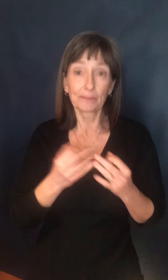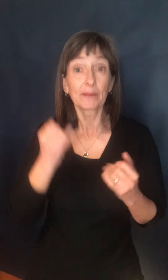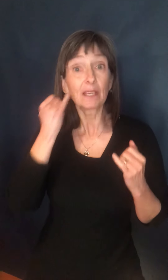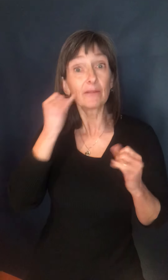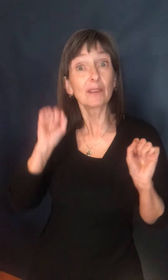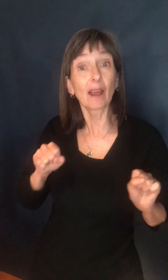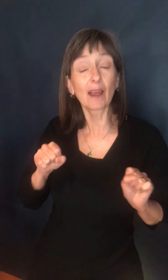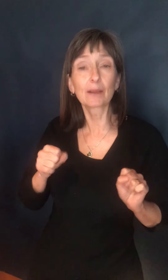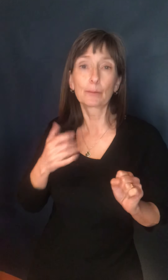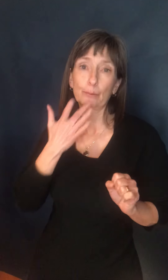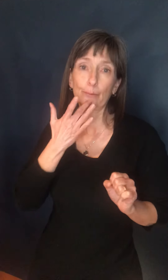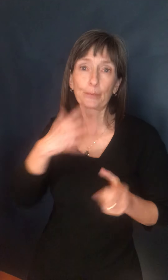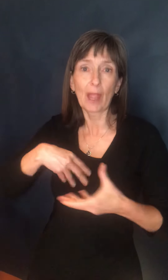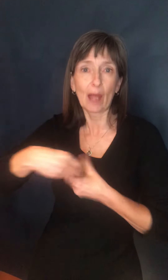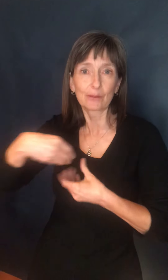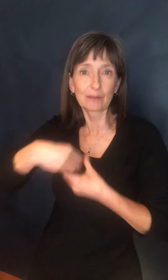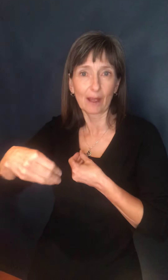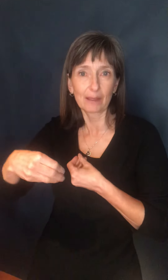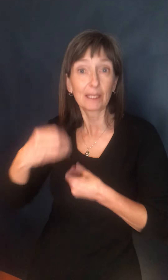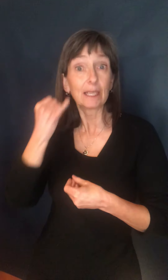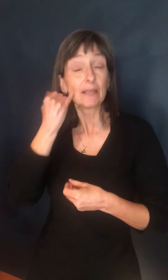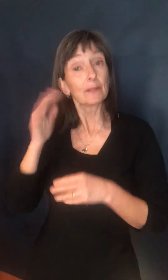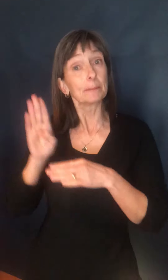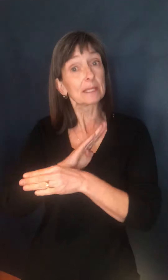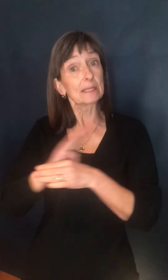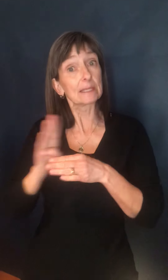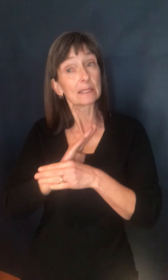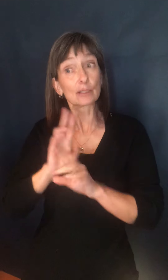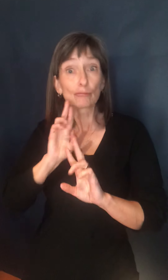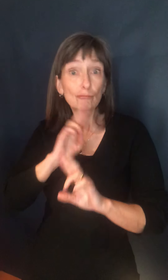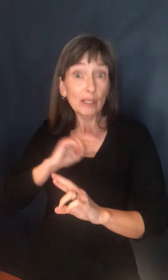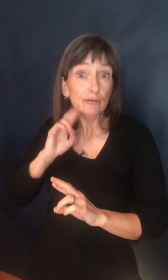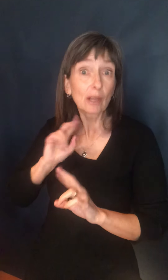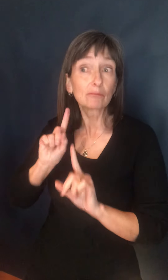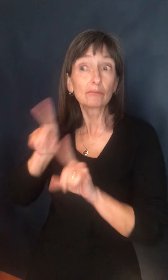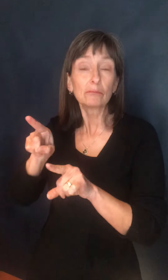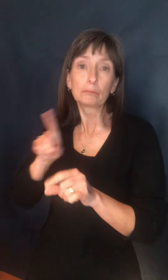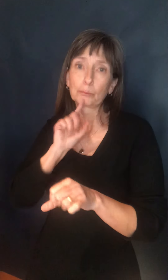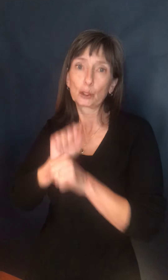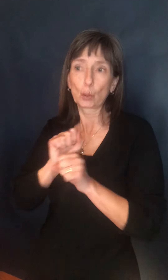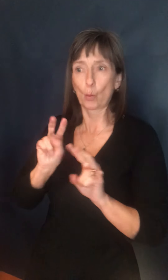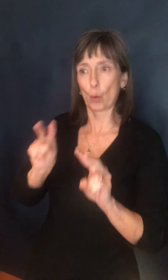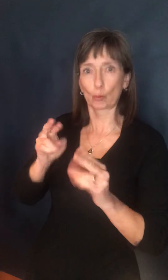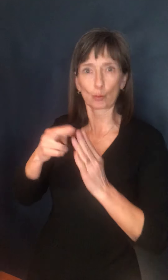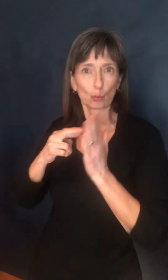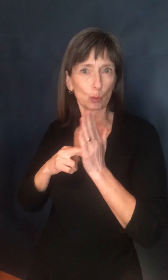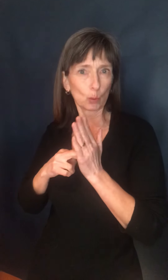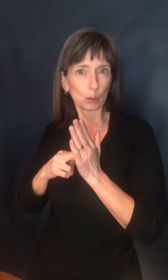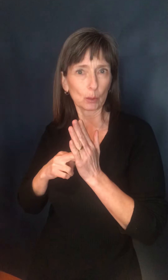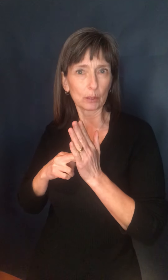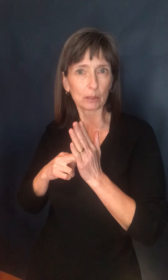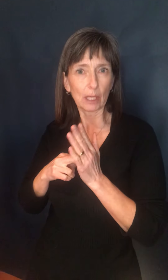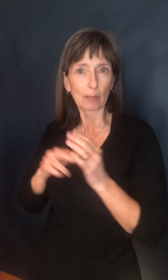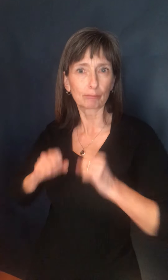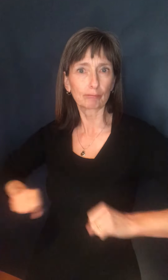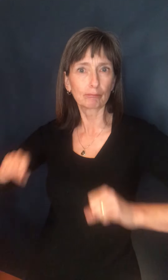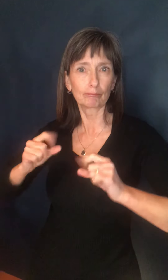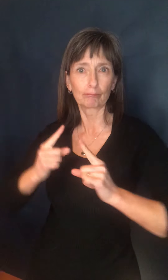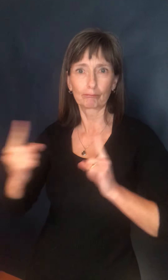hold a celebration at a business, please ensure that they have appropriate public health measures in place, including space for physical distancing and